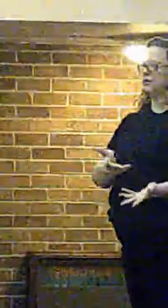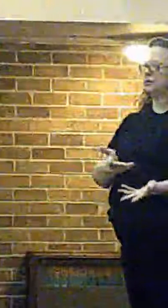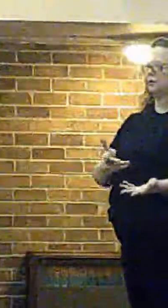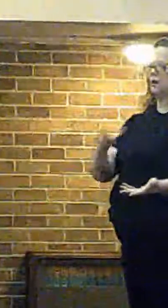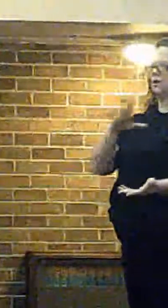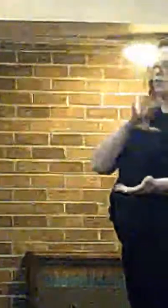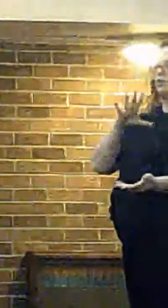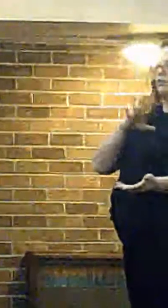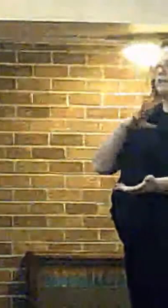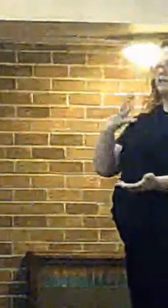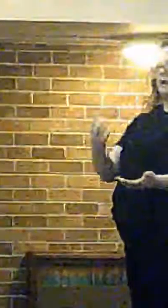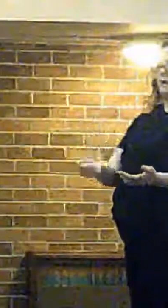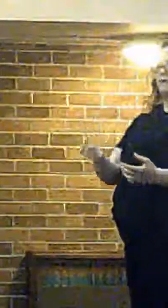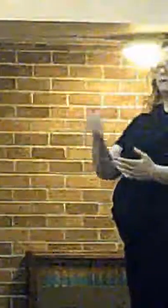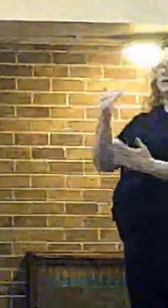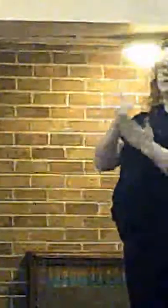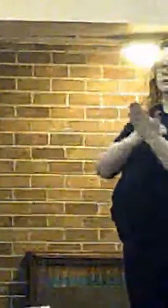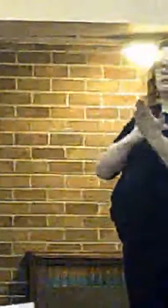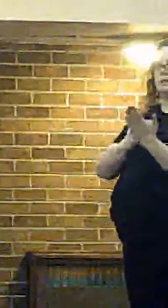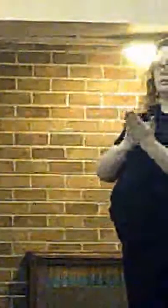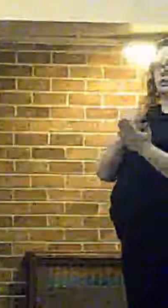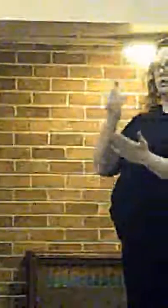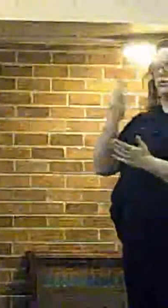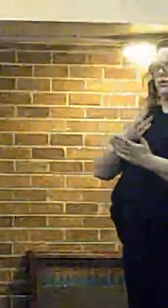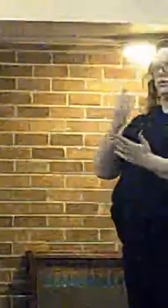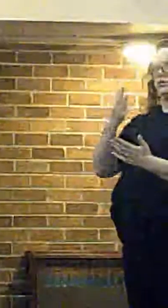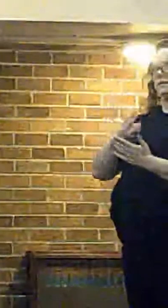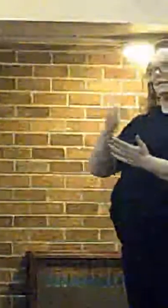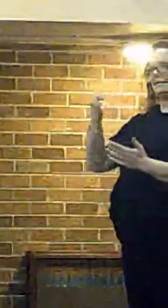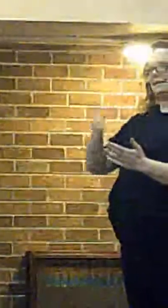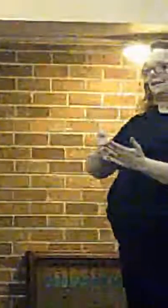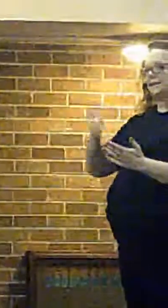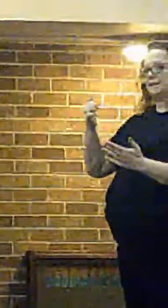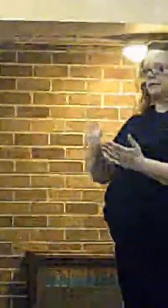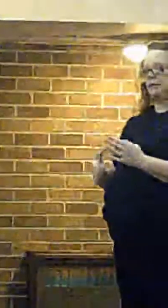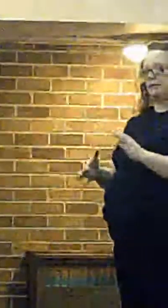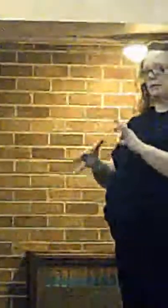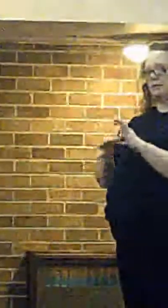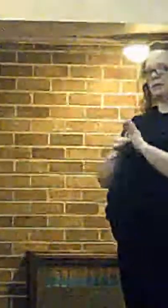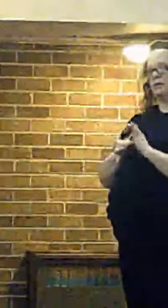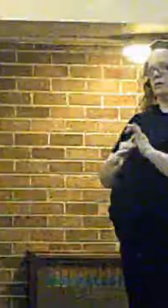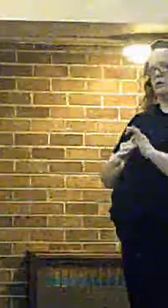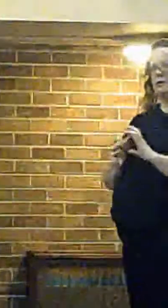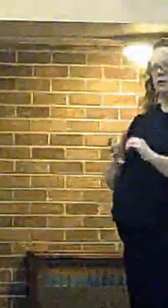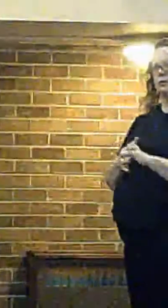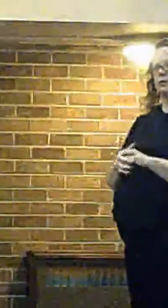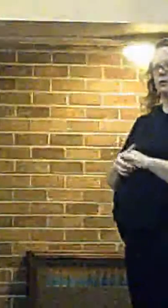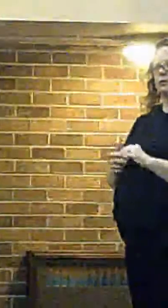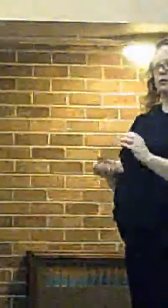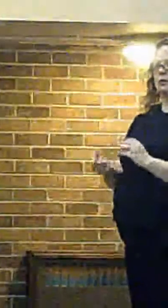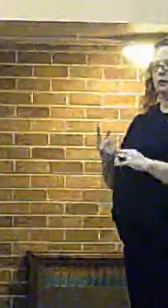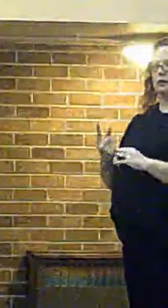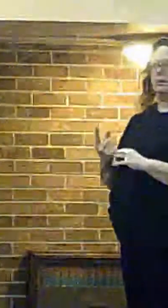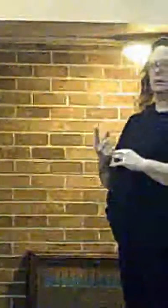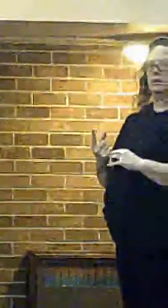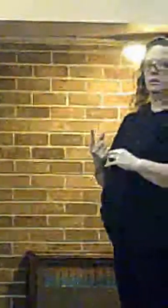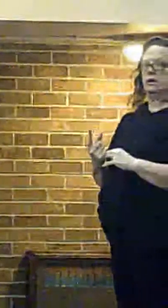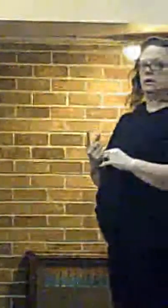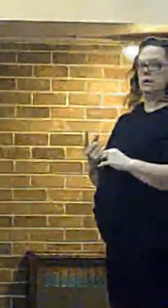have a long-standing section of 13, 16 arrangement with them. what they said to me was that, in the events of,